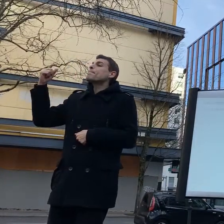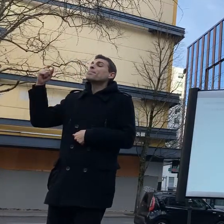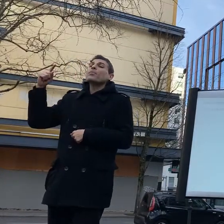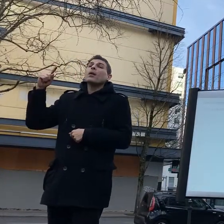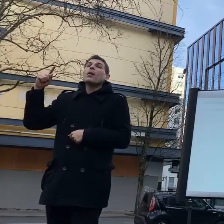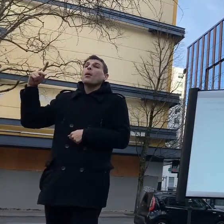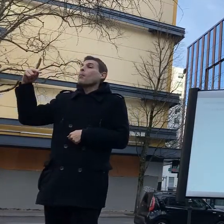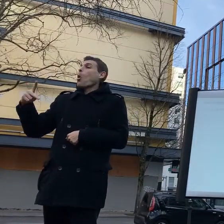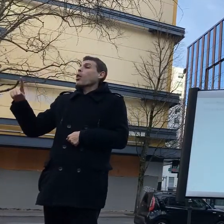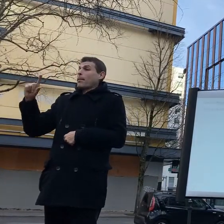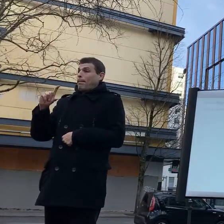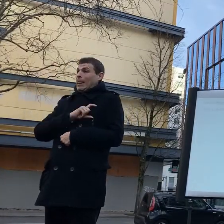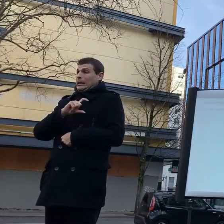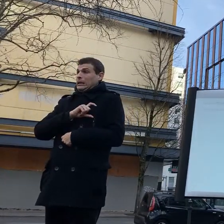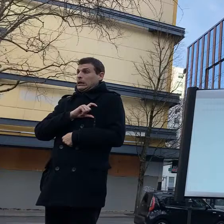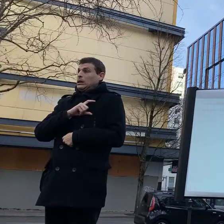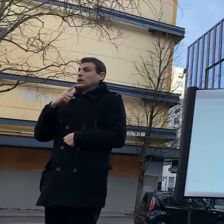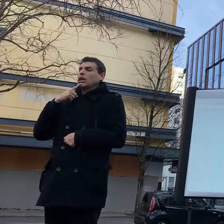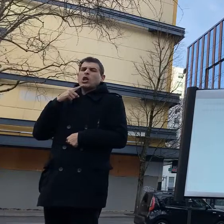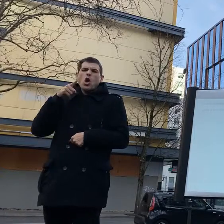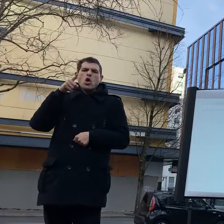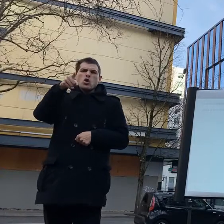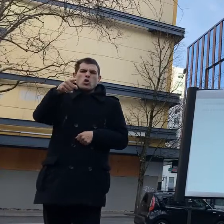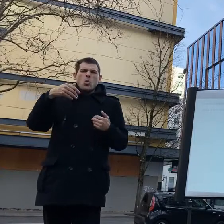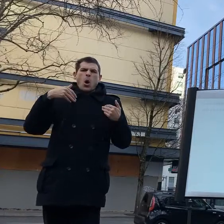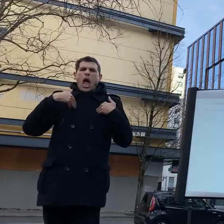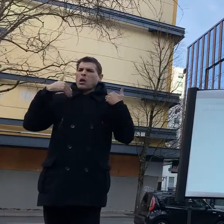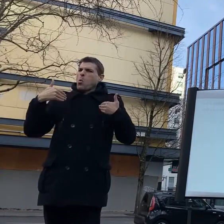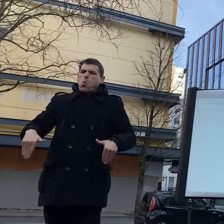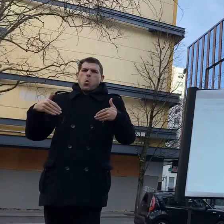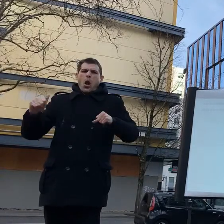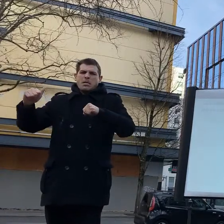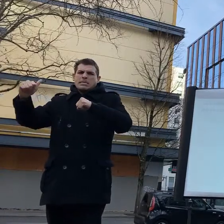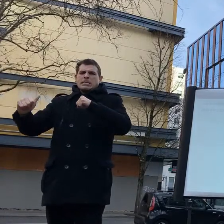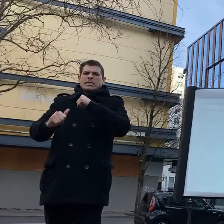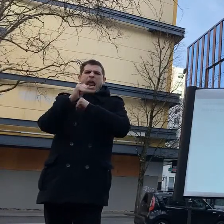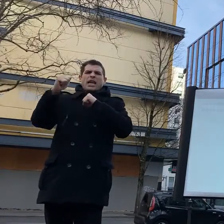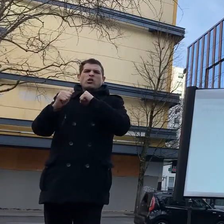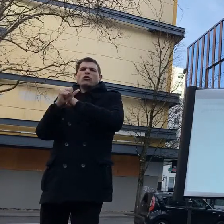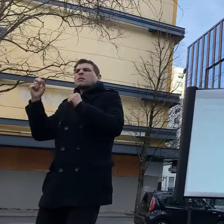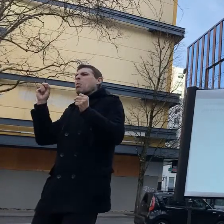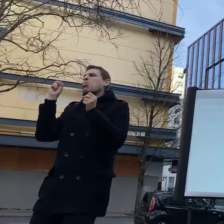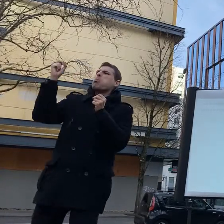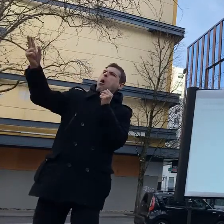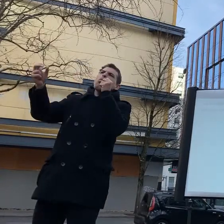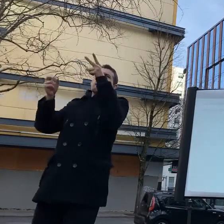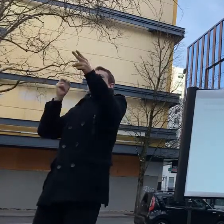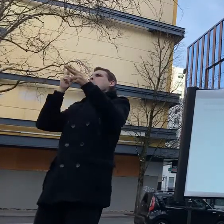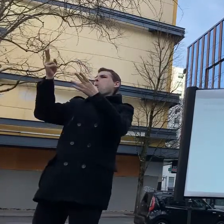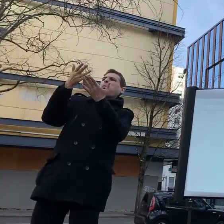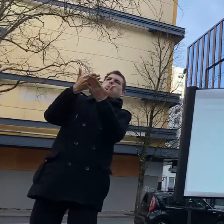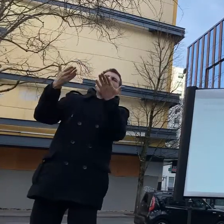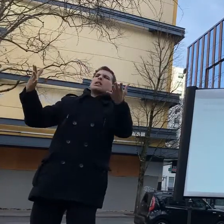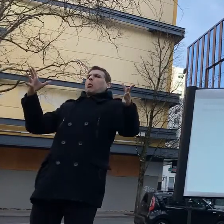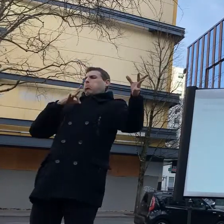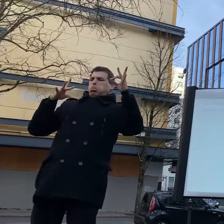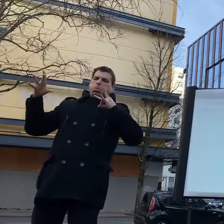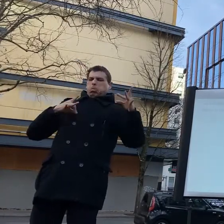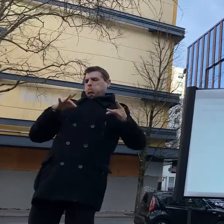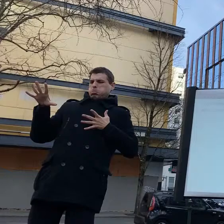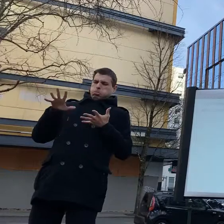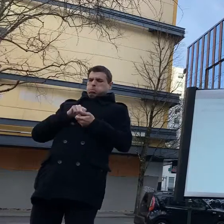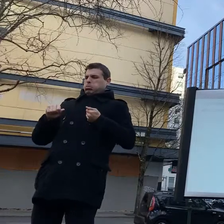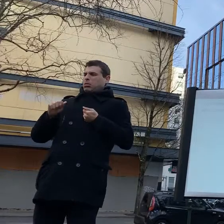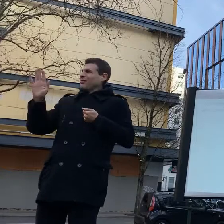has put up online where it is listed from 2018 that they have potentially bought is in this like